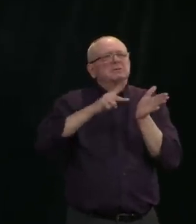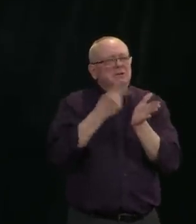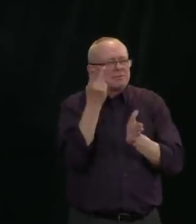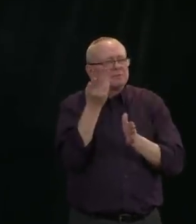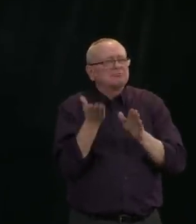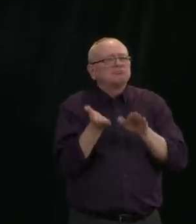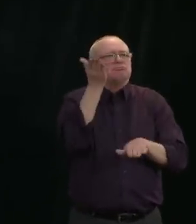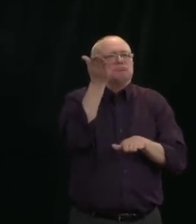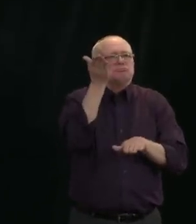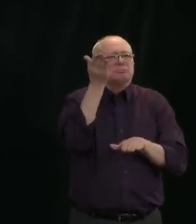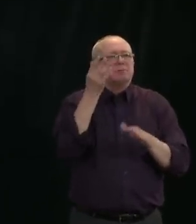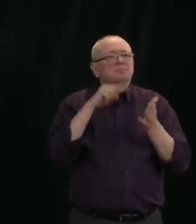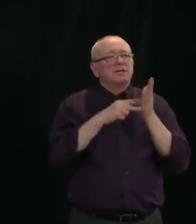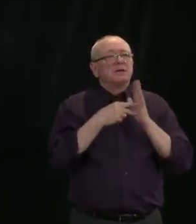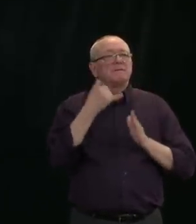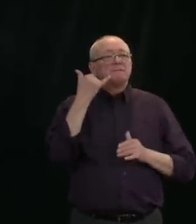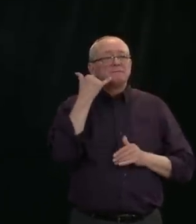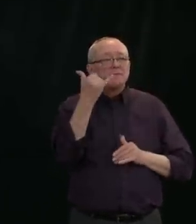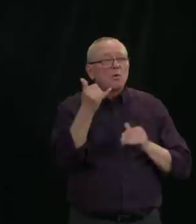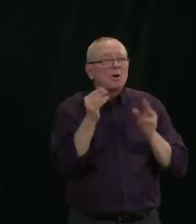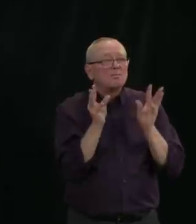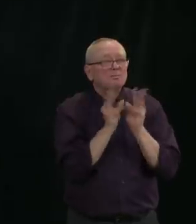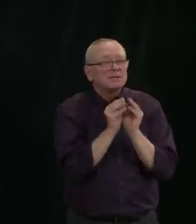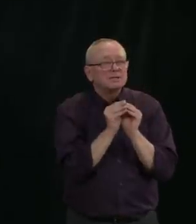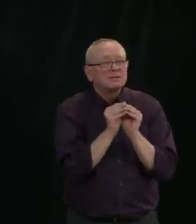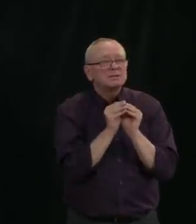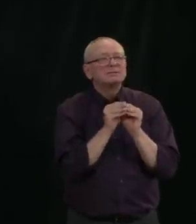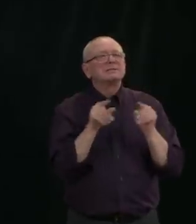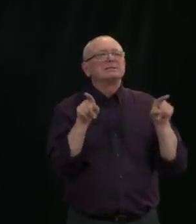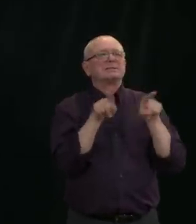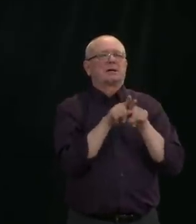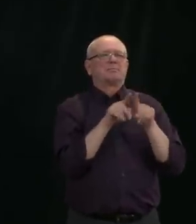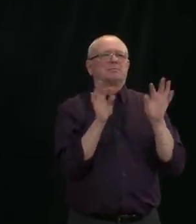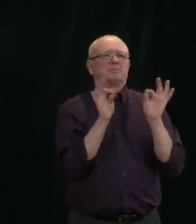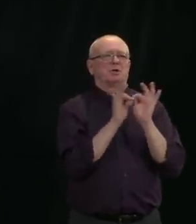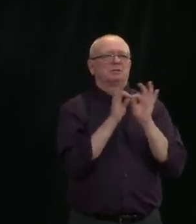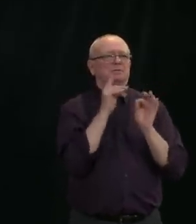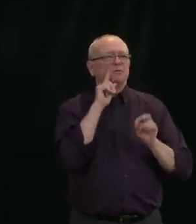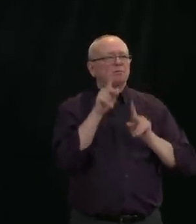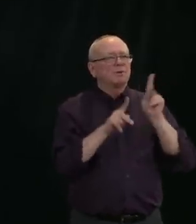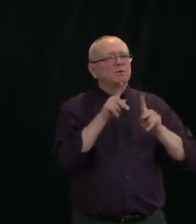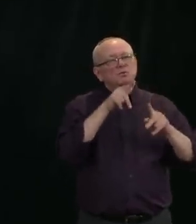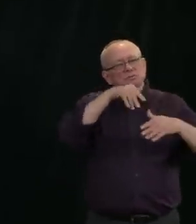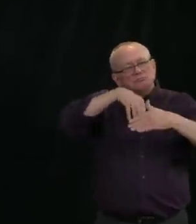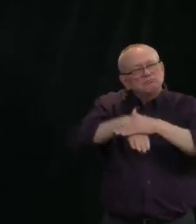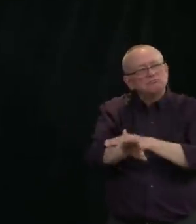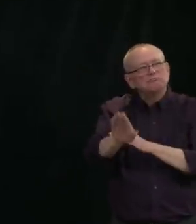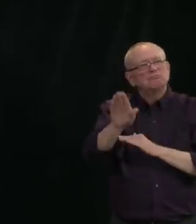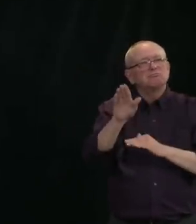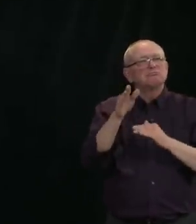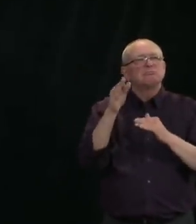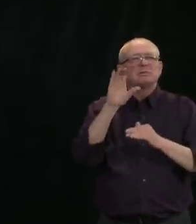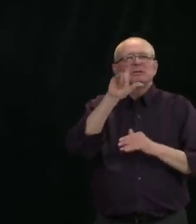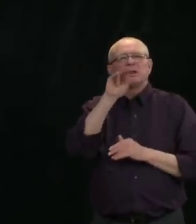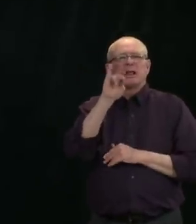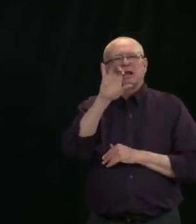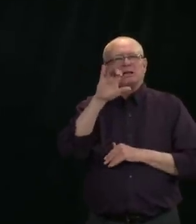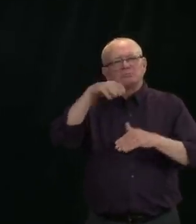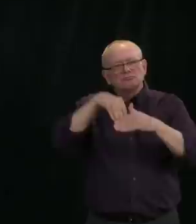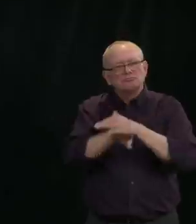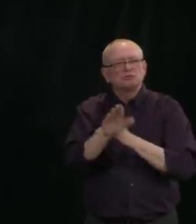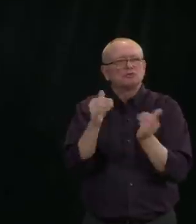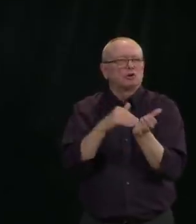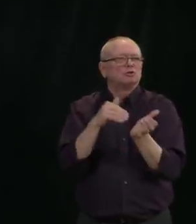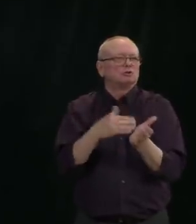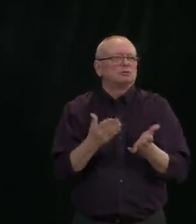measure. So they actually have more generous compensation for telephone consultations than was the case in the